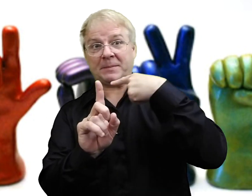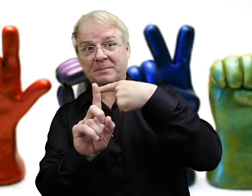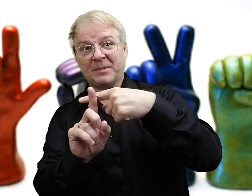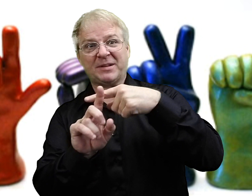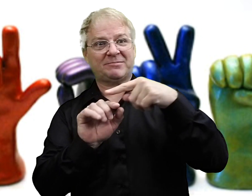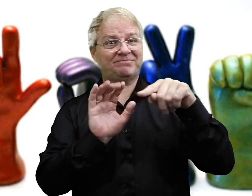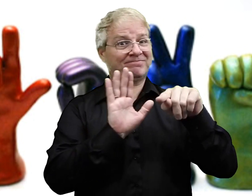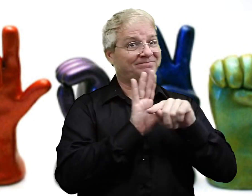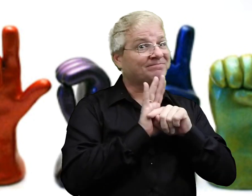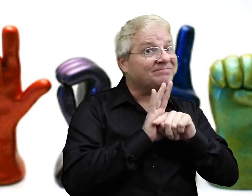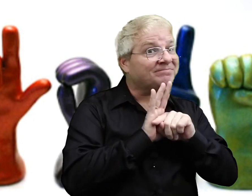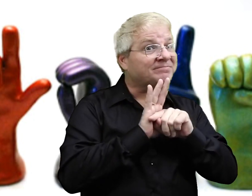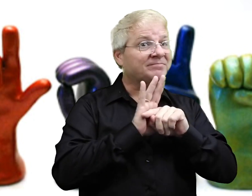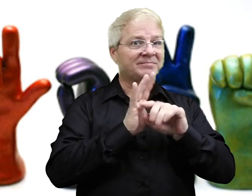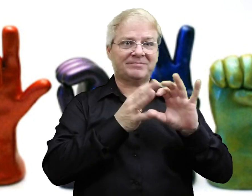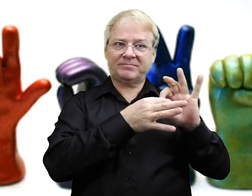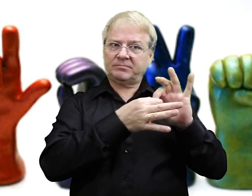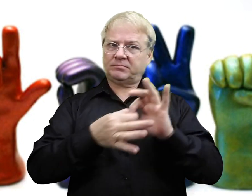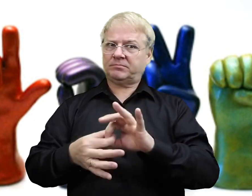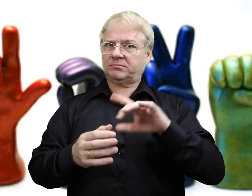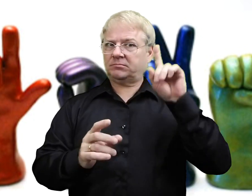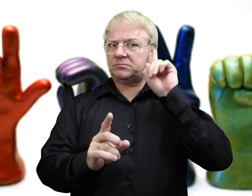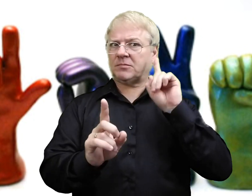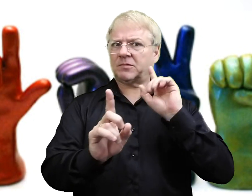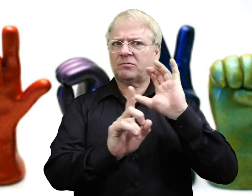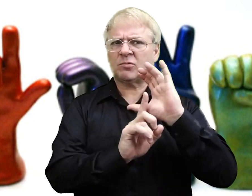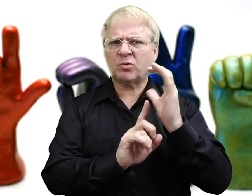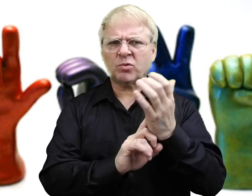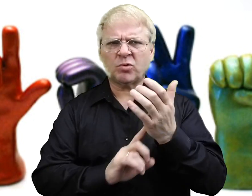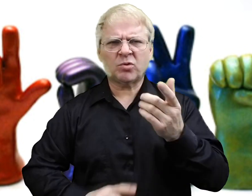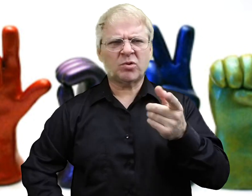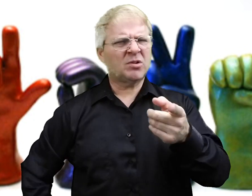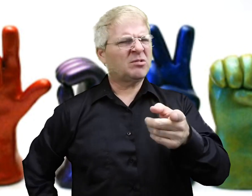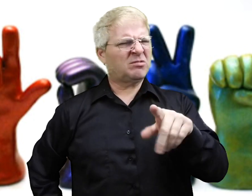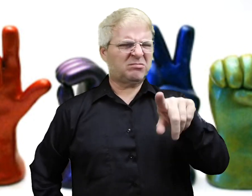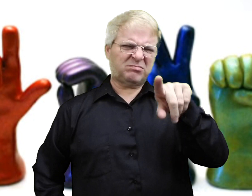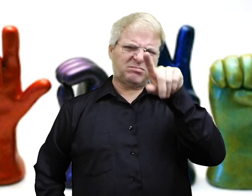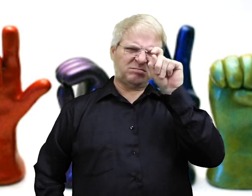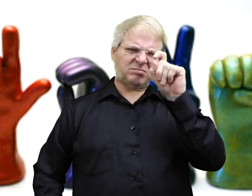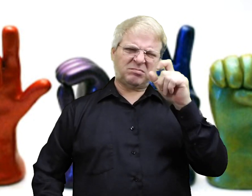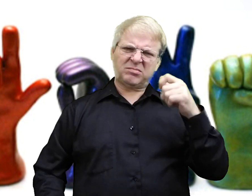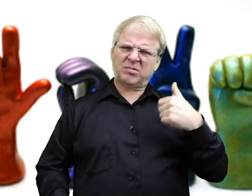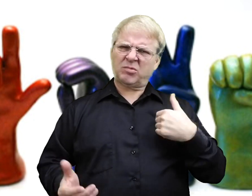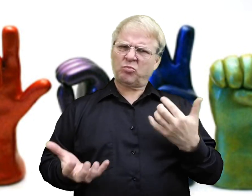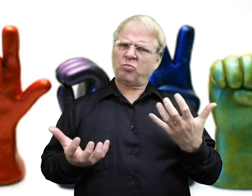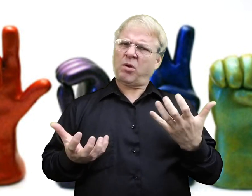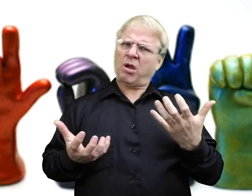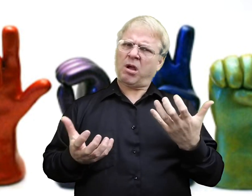as some positives and negatives, pros and cons regarding Deaf culture. You might be